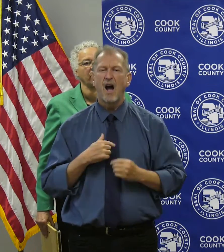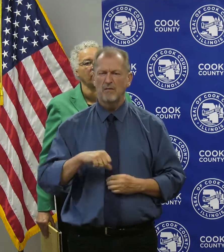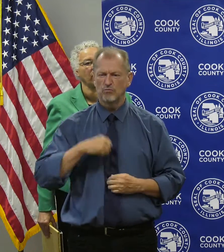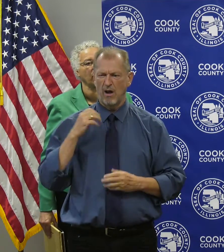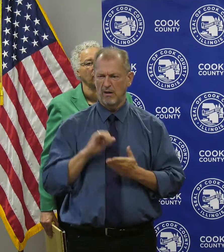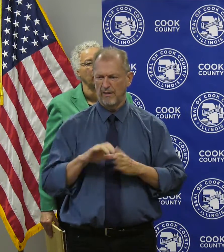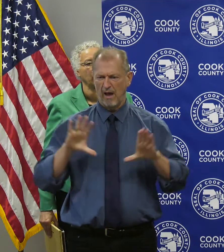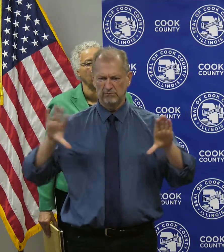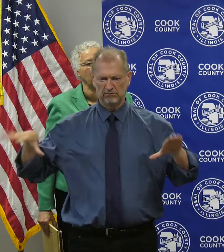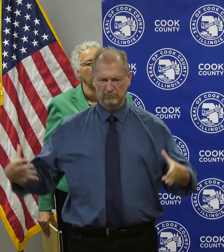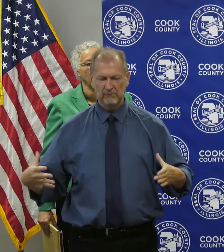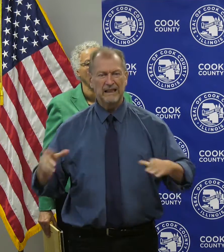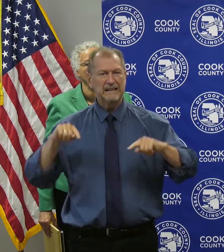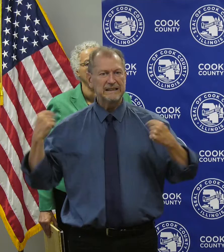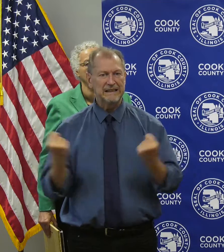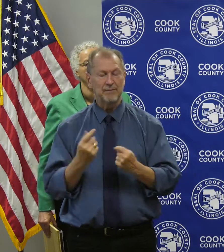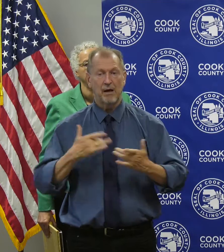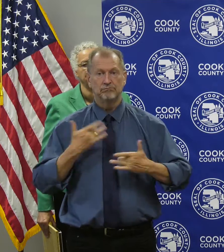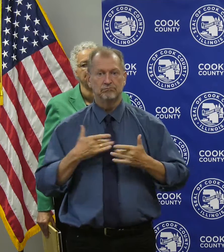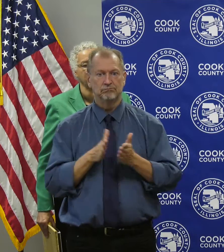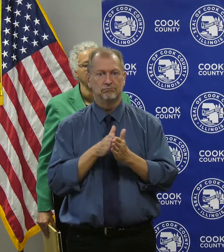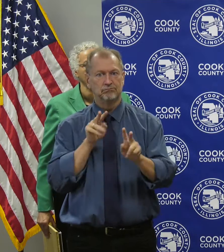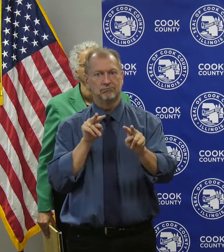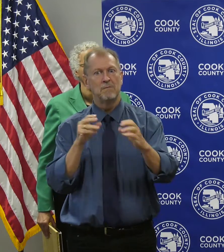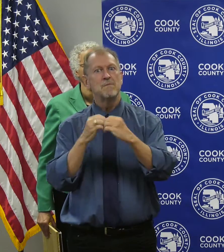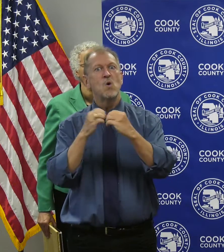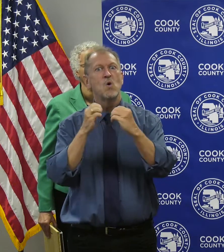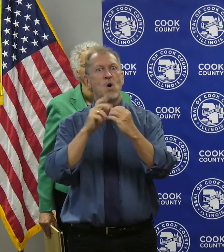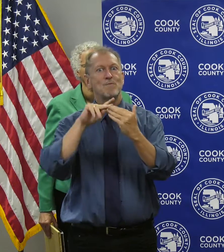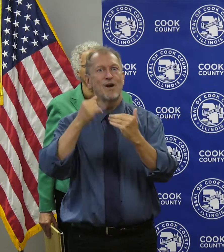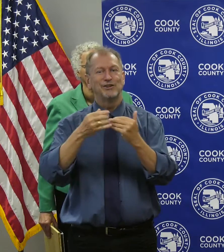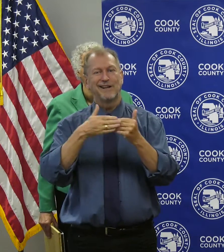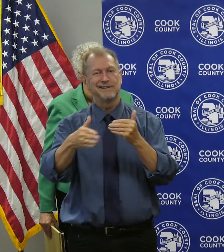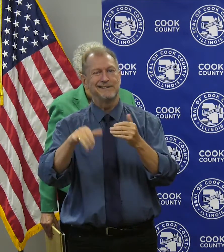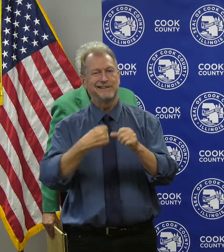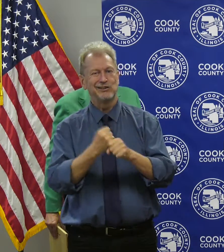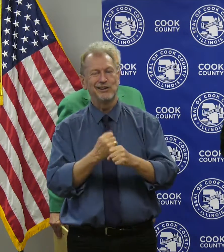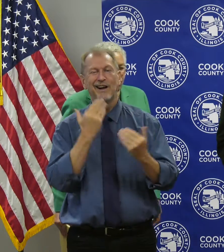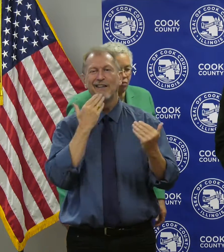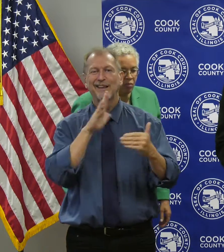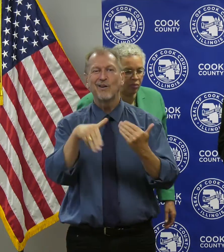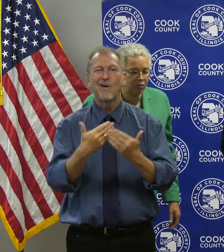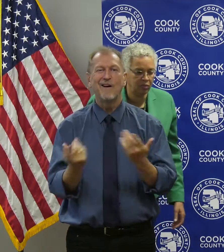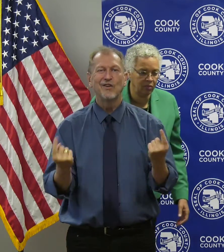of this team and I'm excited to see what we're going to do this year. Thank you all very much for being here this morning.